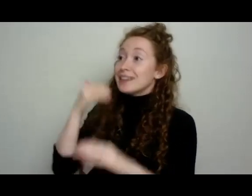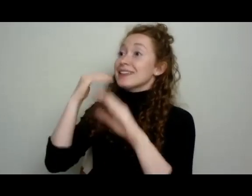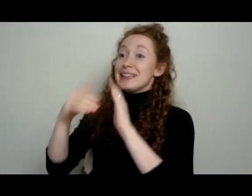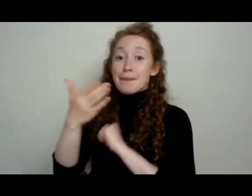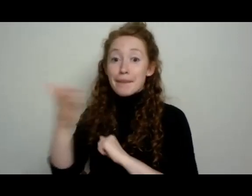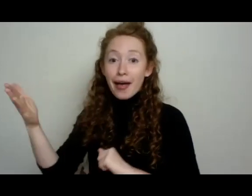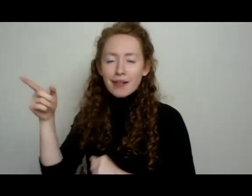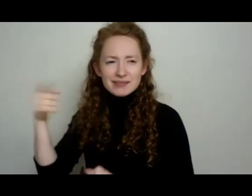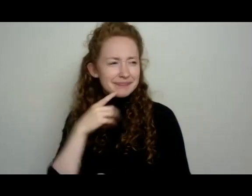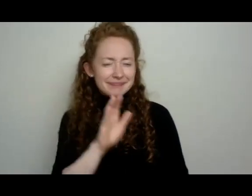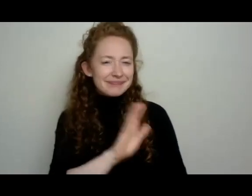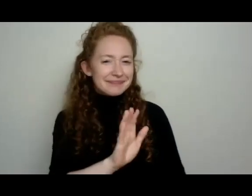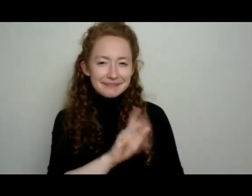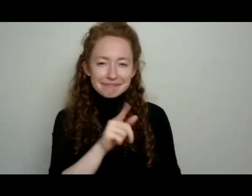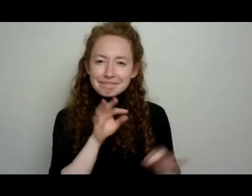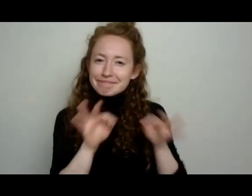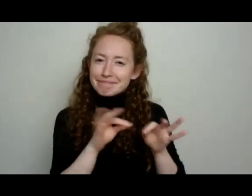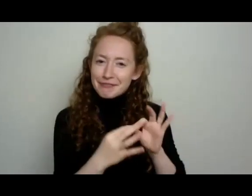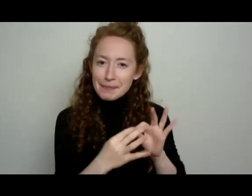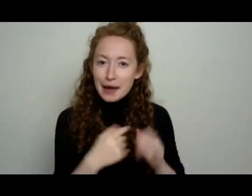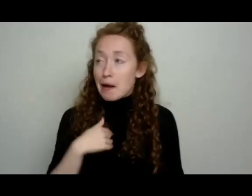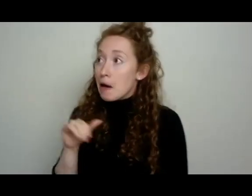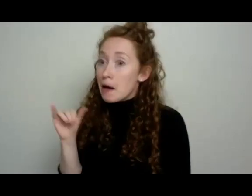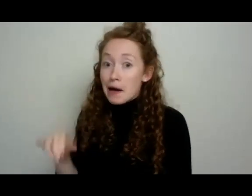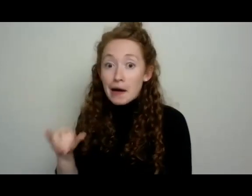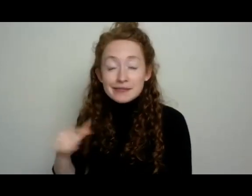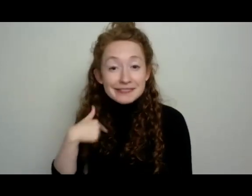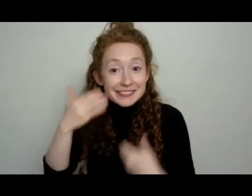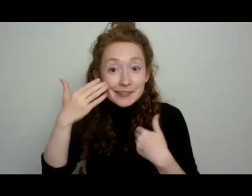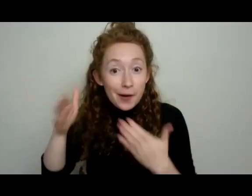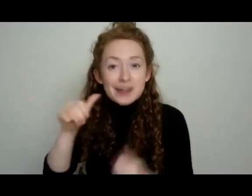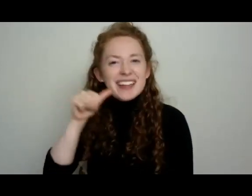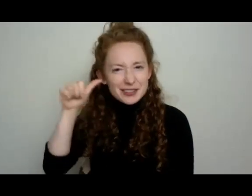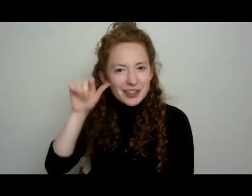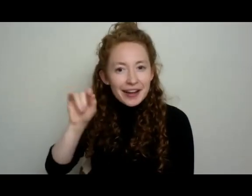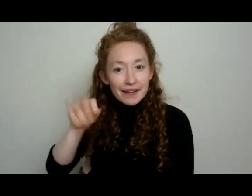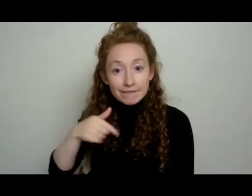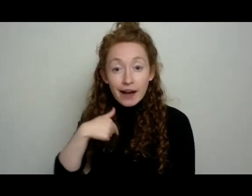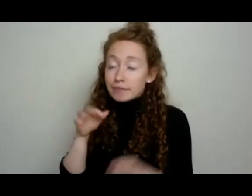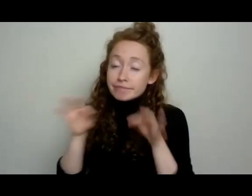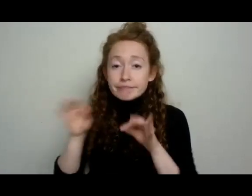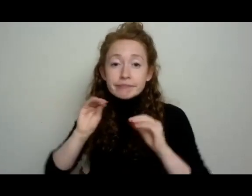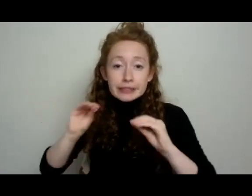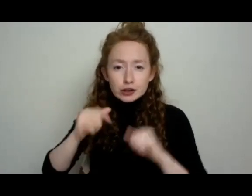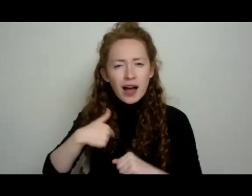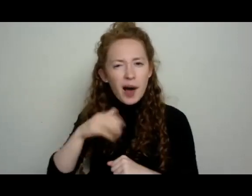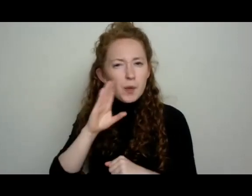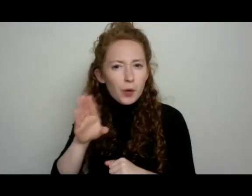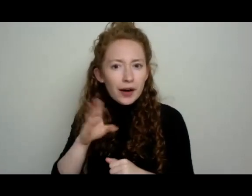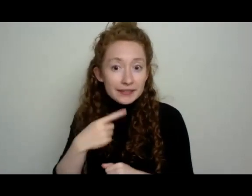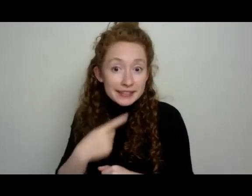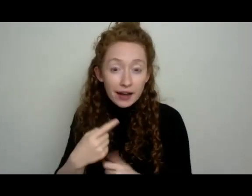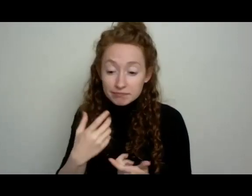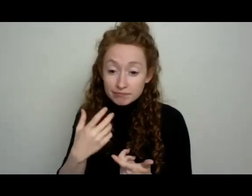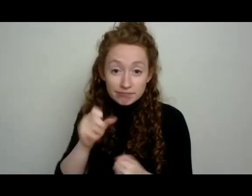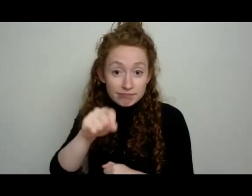love when people give us all kinds of feedback. So as of yesterday, I would have totally shared in this webinar that I've, I mean, I probably wouldn't have